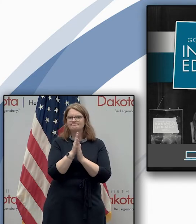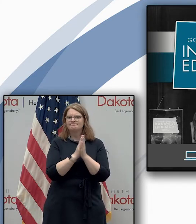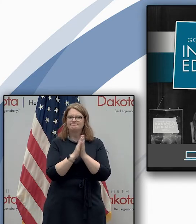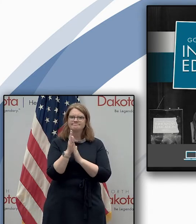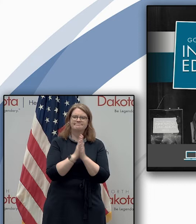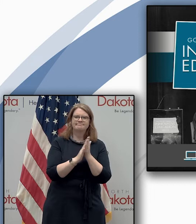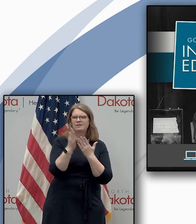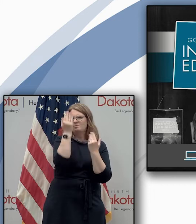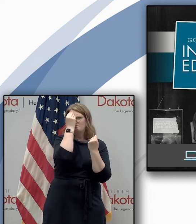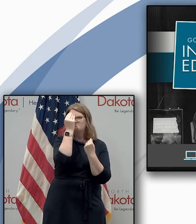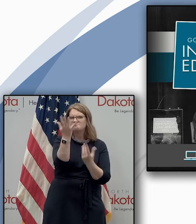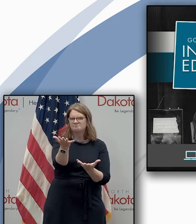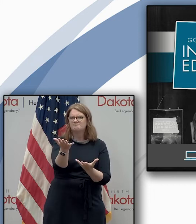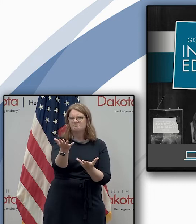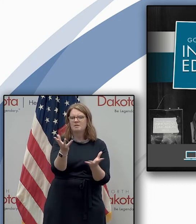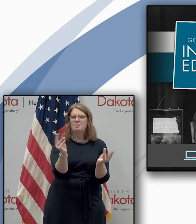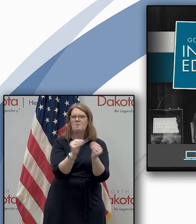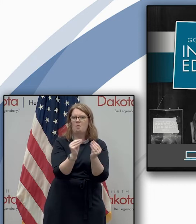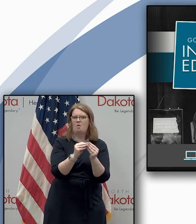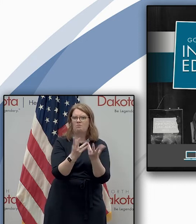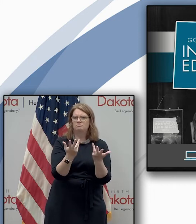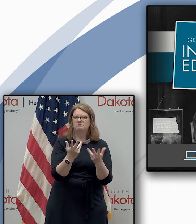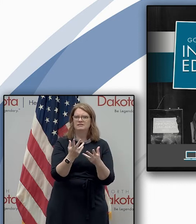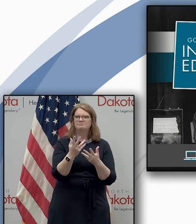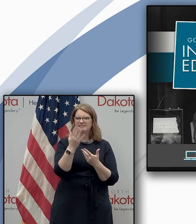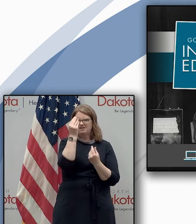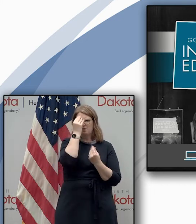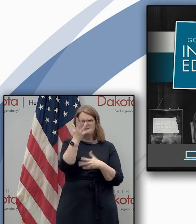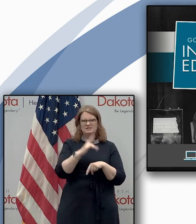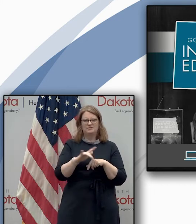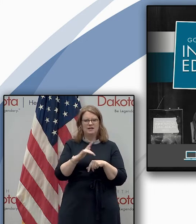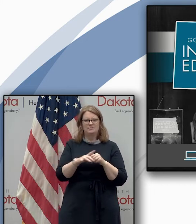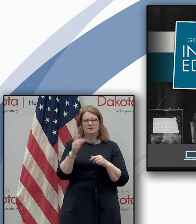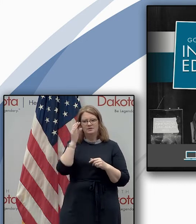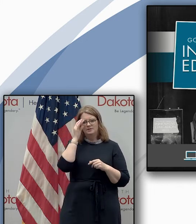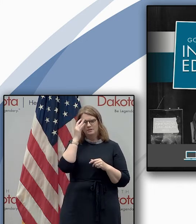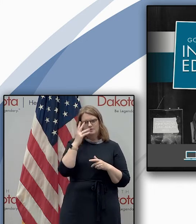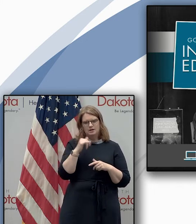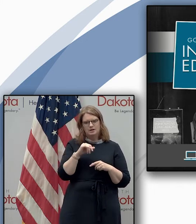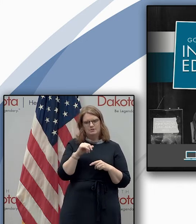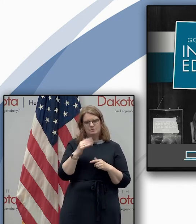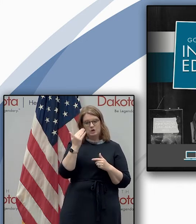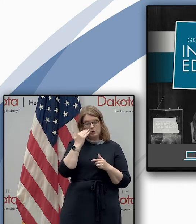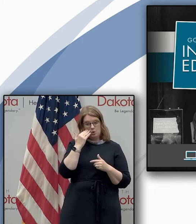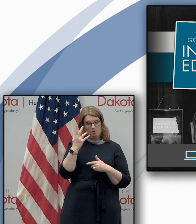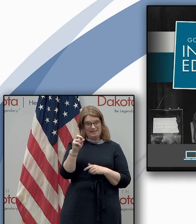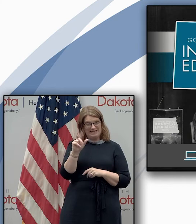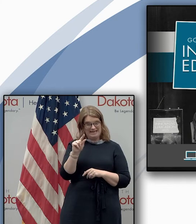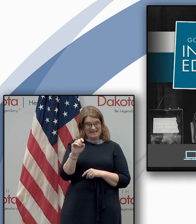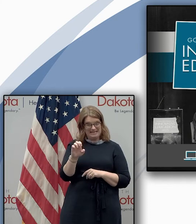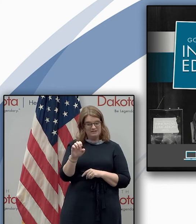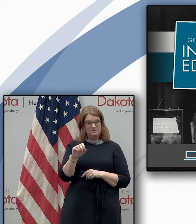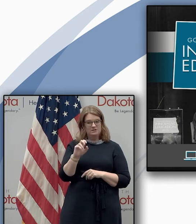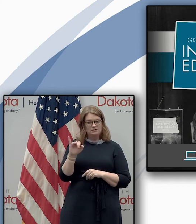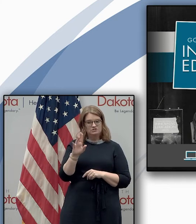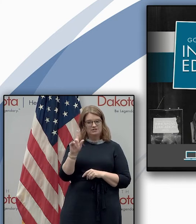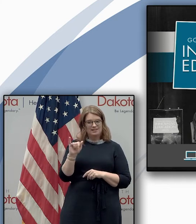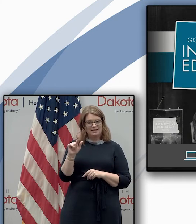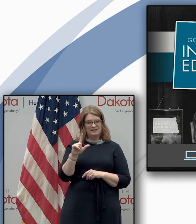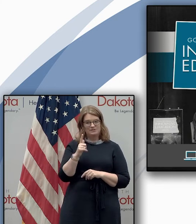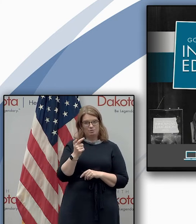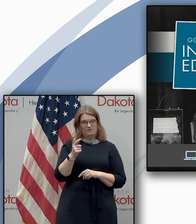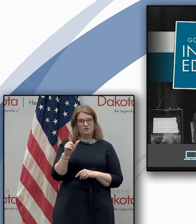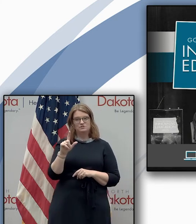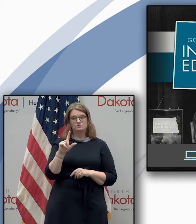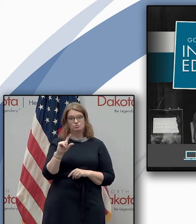keynote lineup is secured and we invite north dakotans to secure the date to participate but we know that again in this virtual world and